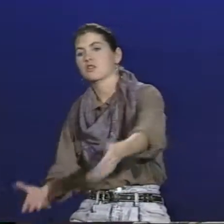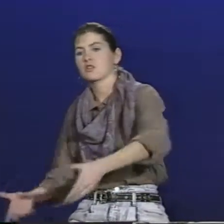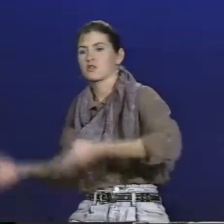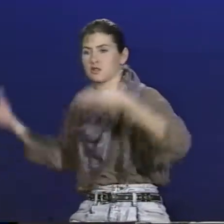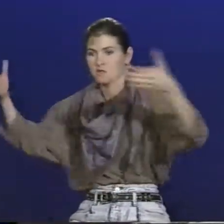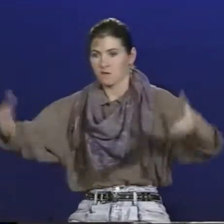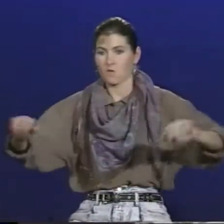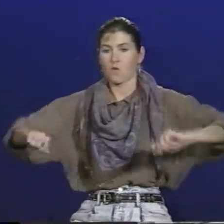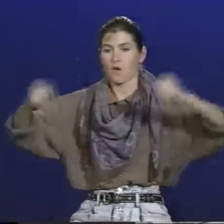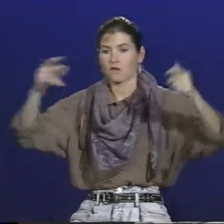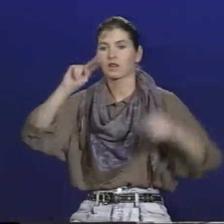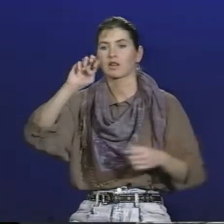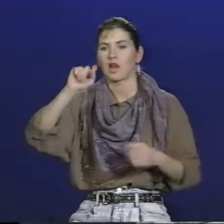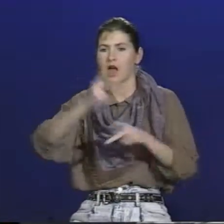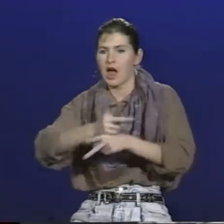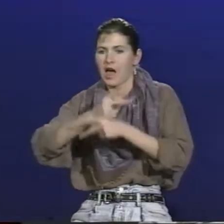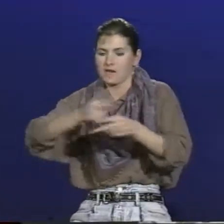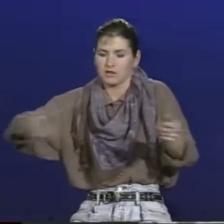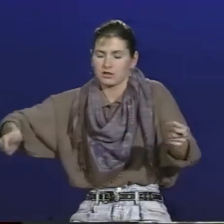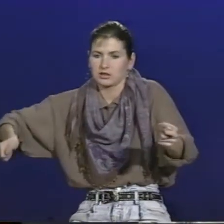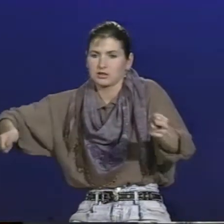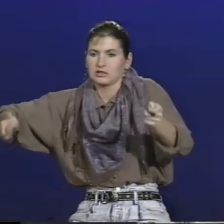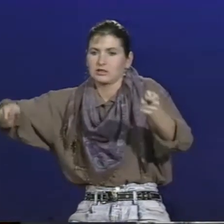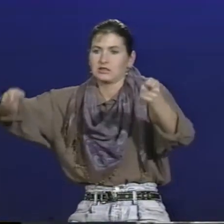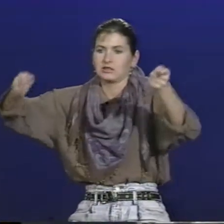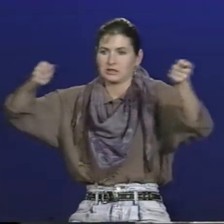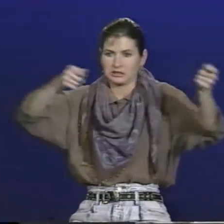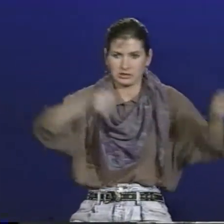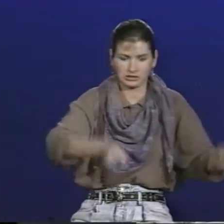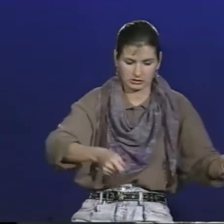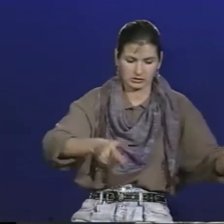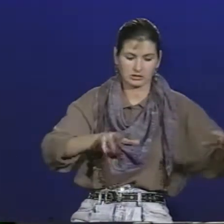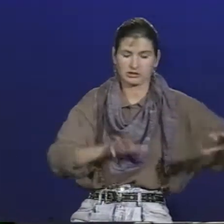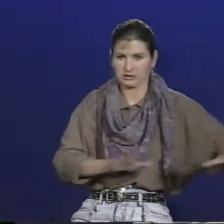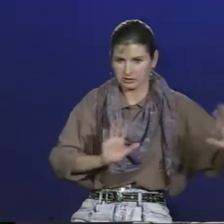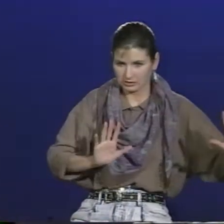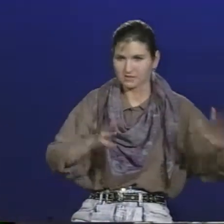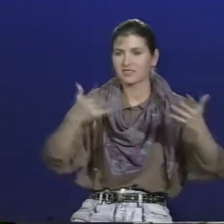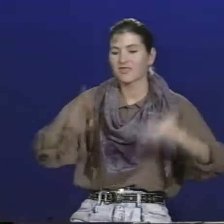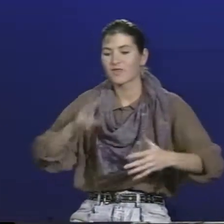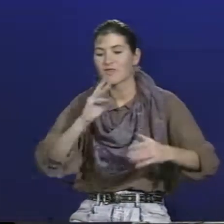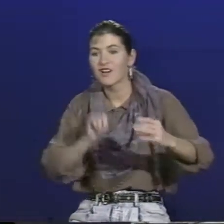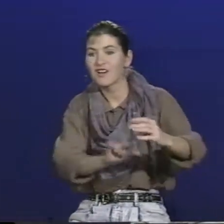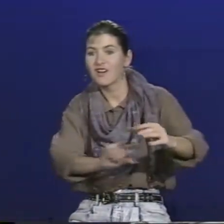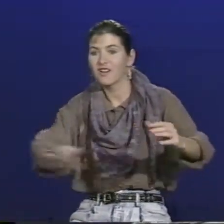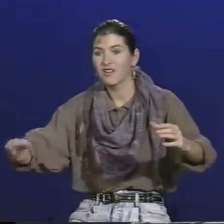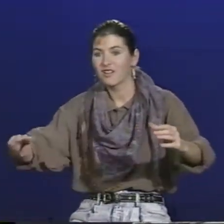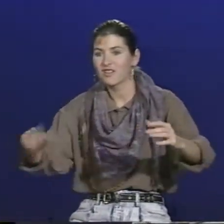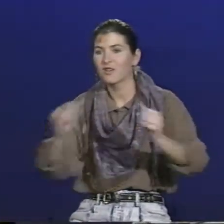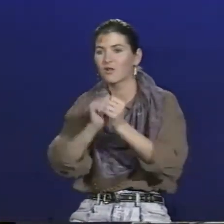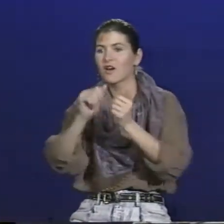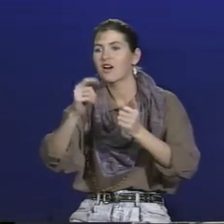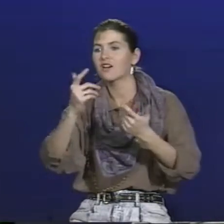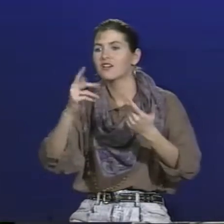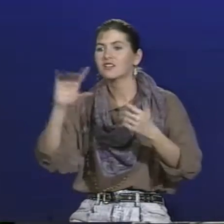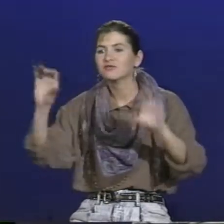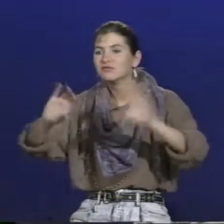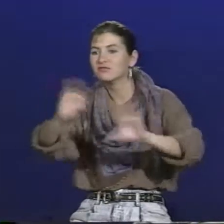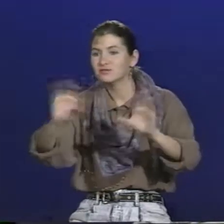After it's cooked for an hour, an hour and a half, then you take the fish out, carefully remove it, and then there's